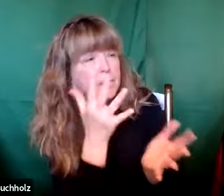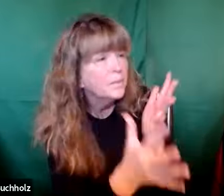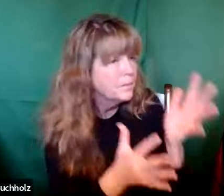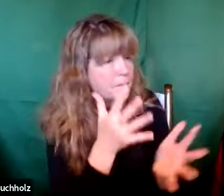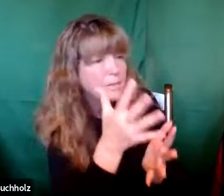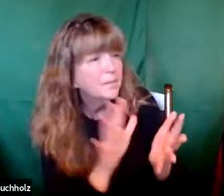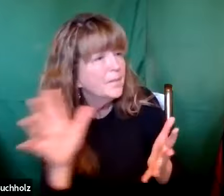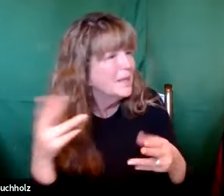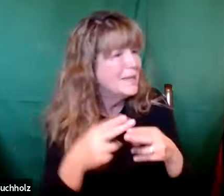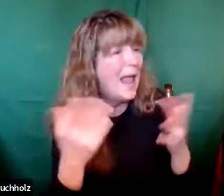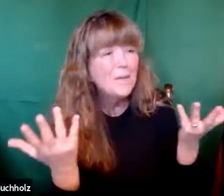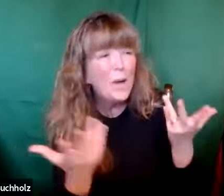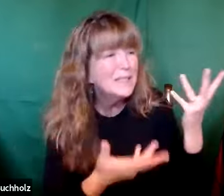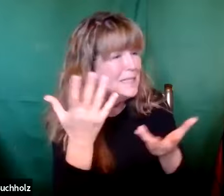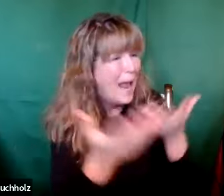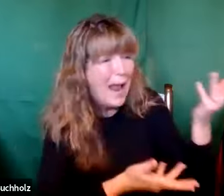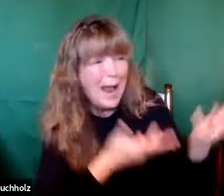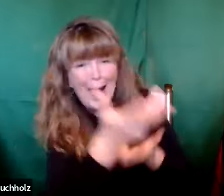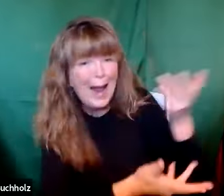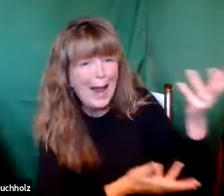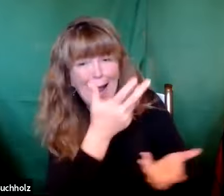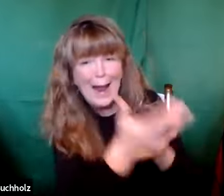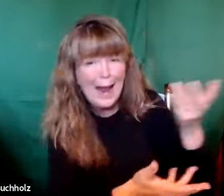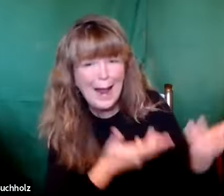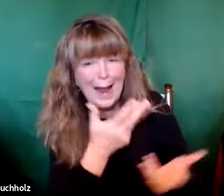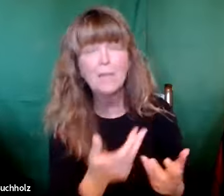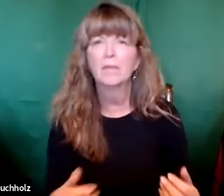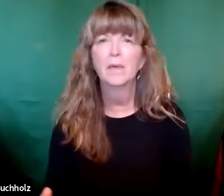Zachariah. So they gestured to Zachariah, what are you going to name the baby?